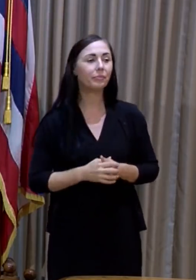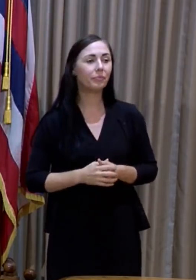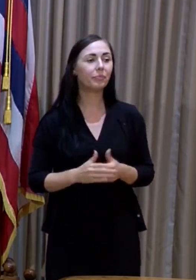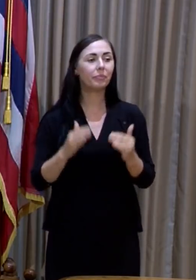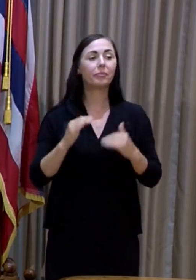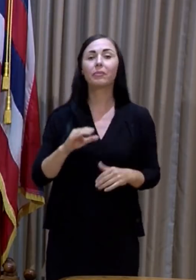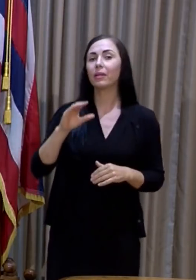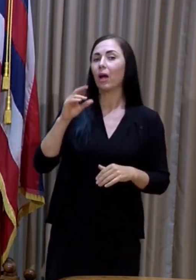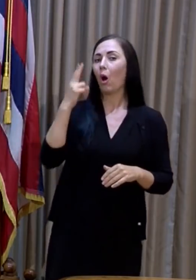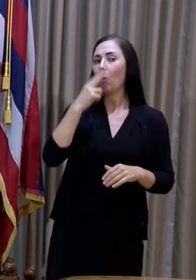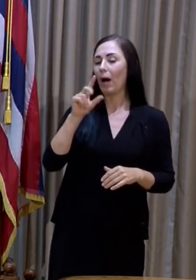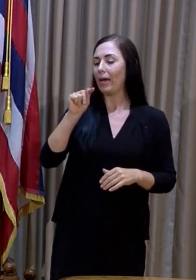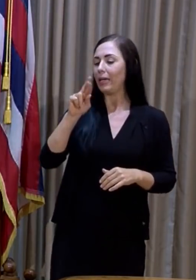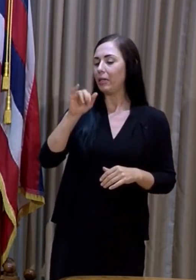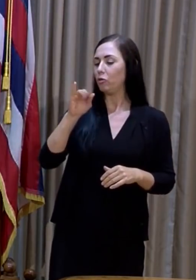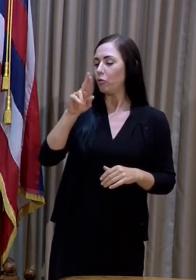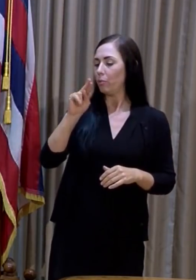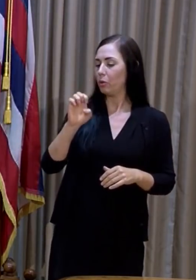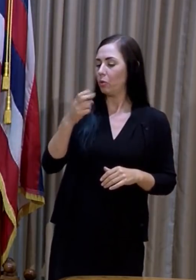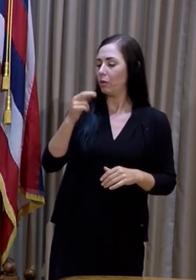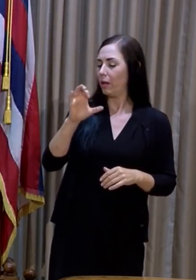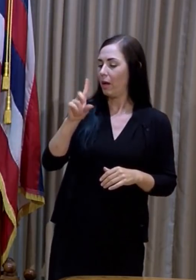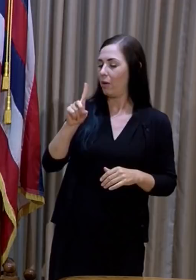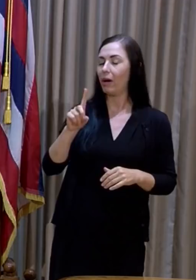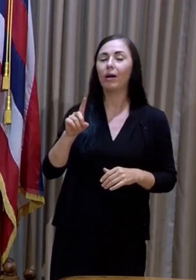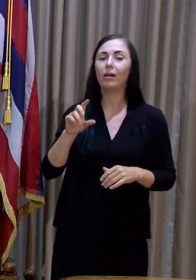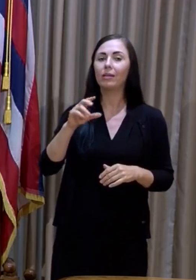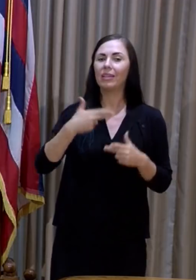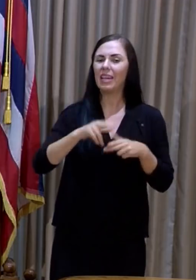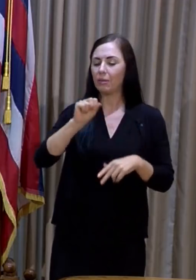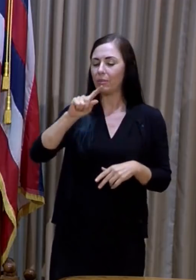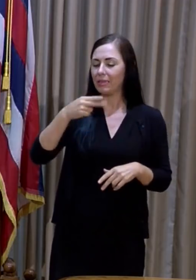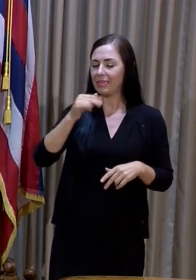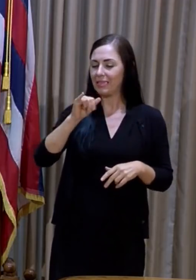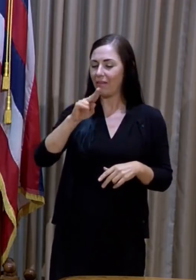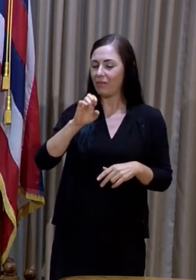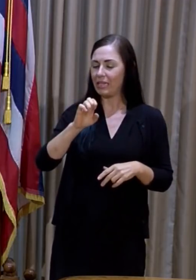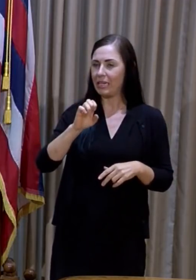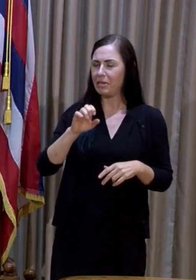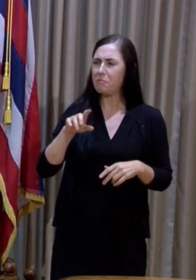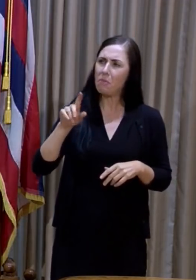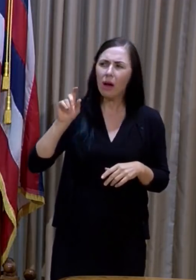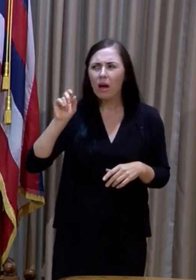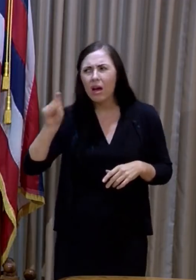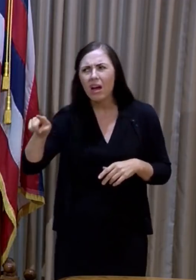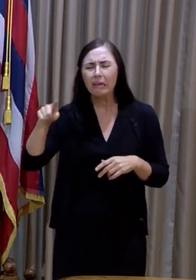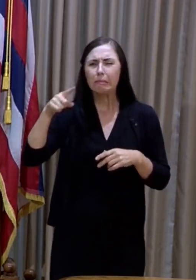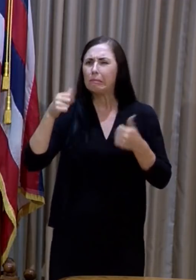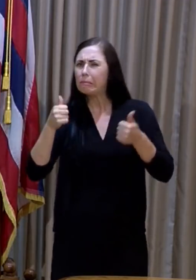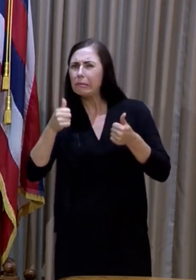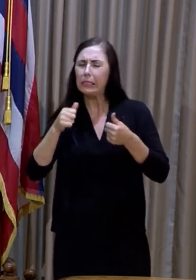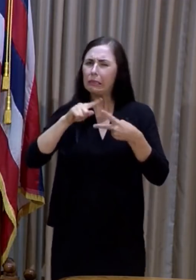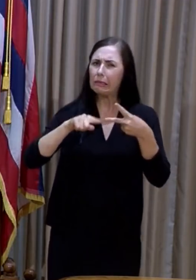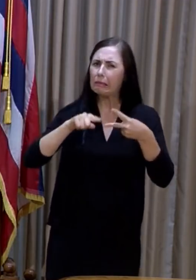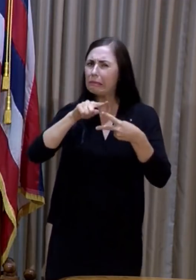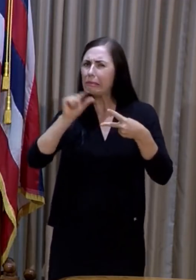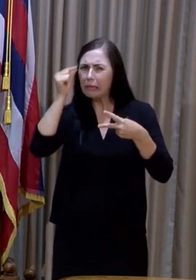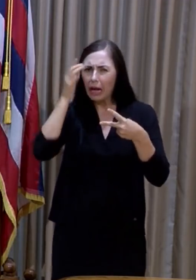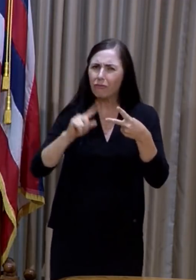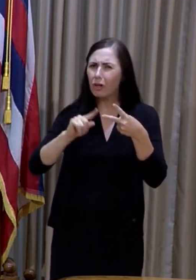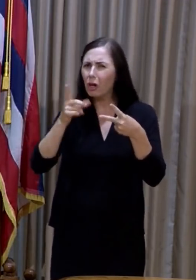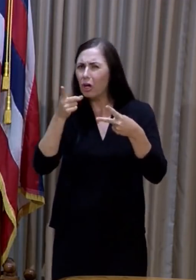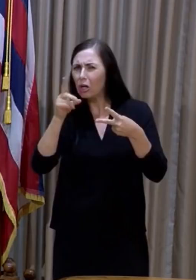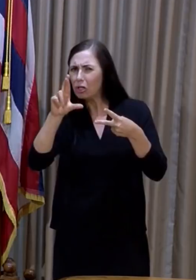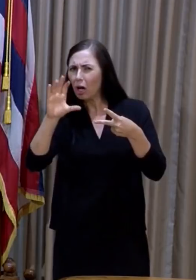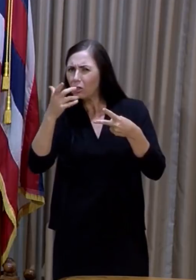Tribune Herald. Stephanie? Hey, this is, I guess, either for the governor or Dr. Char. What